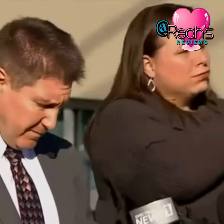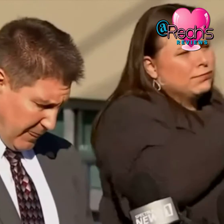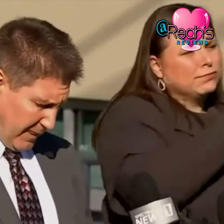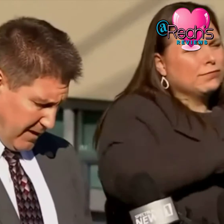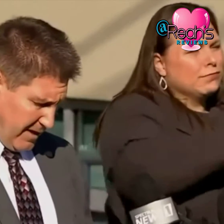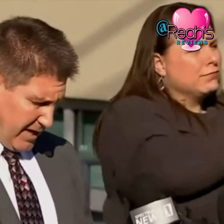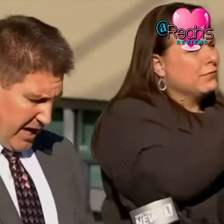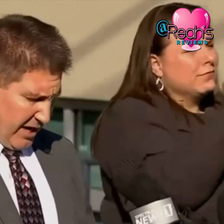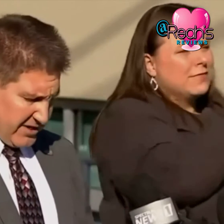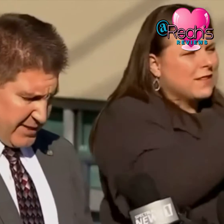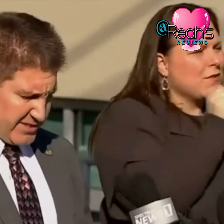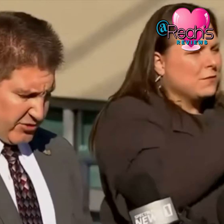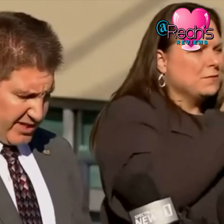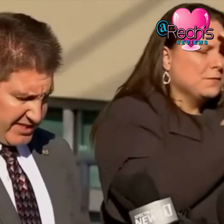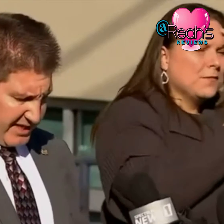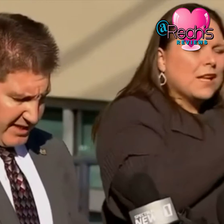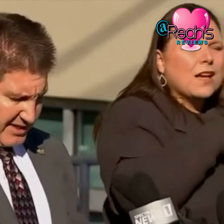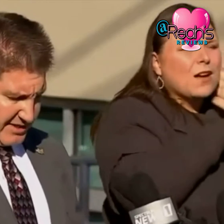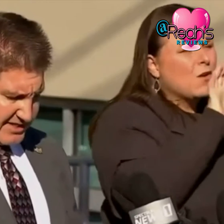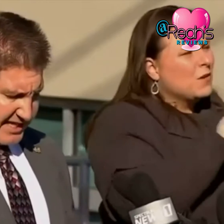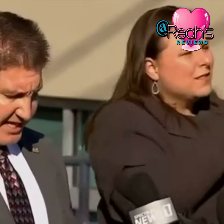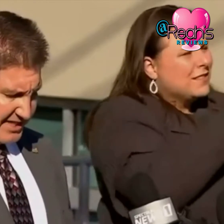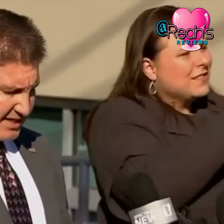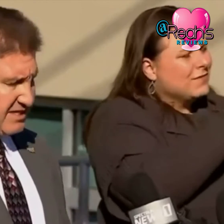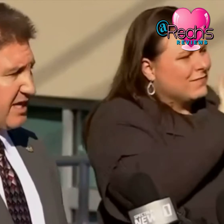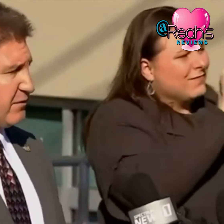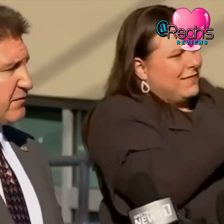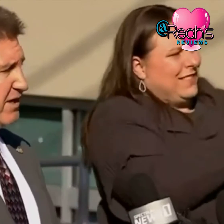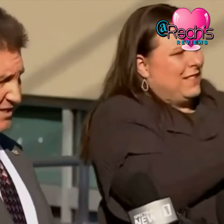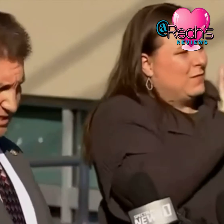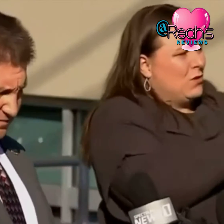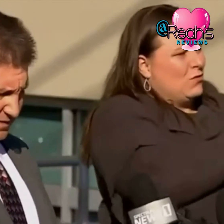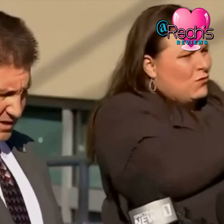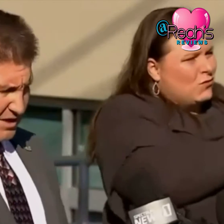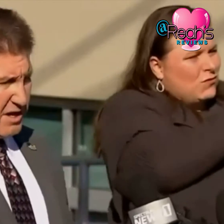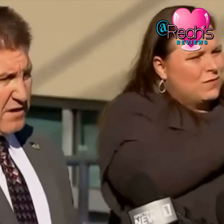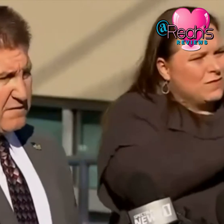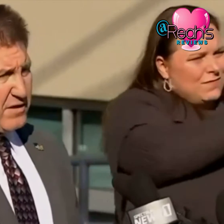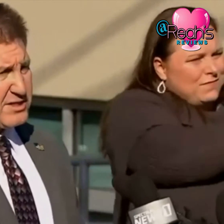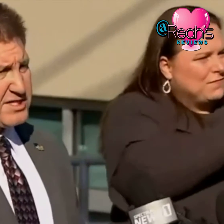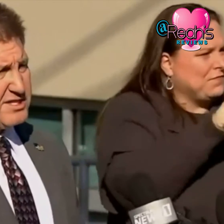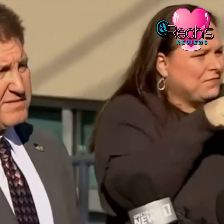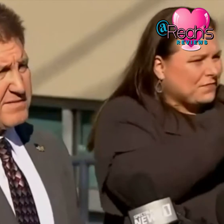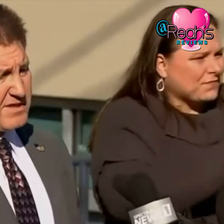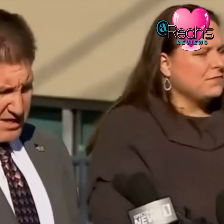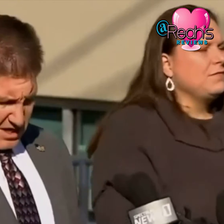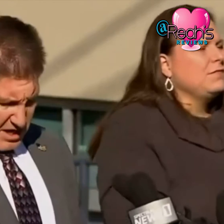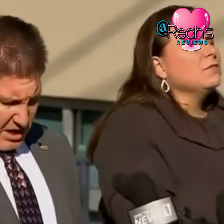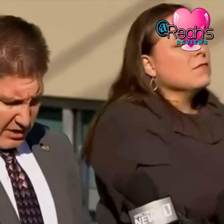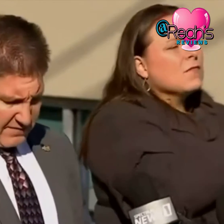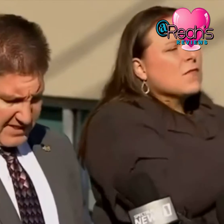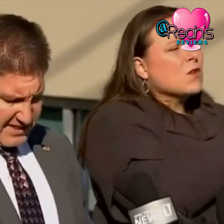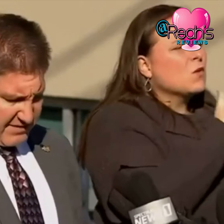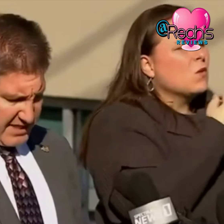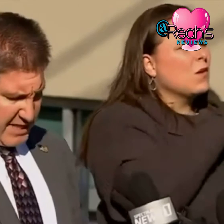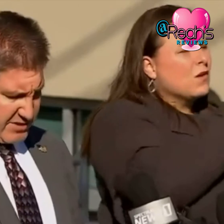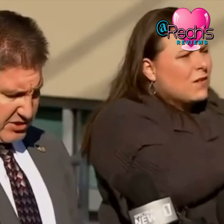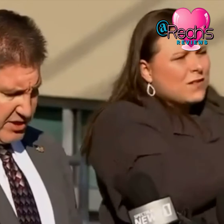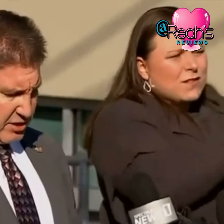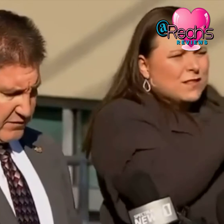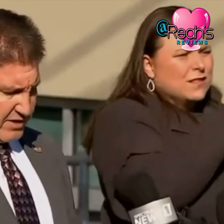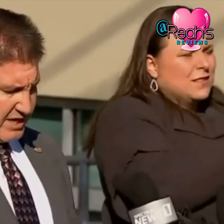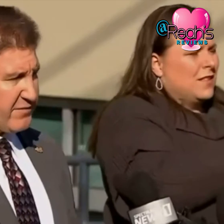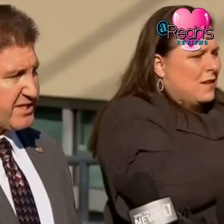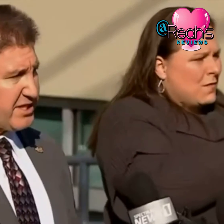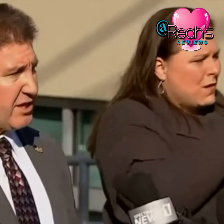our team is addressing this case on several fronts first our investigative team